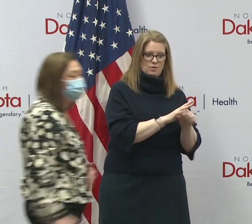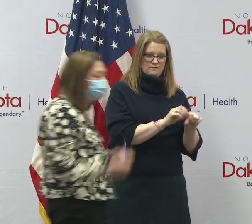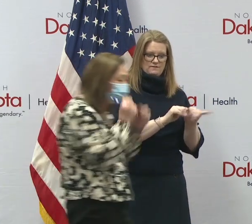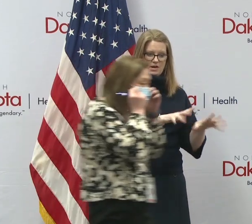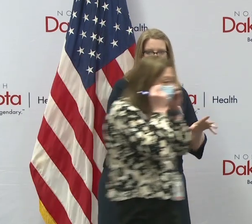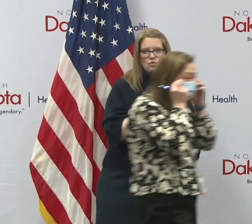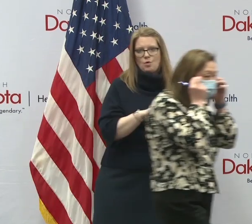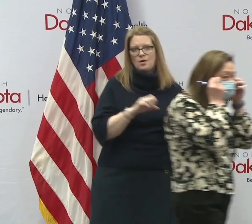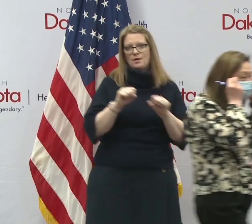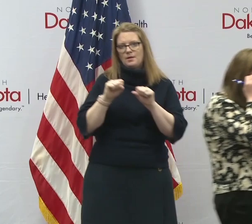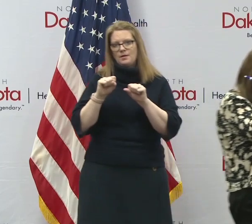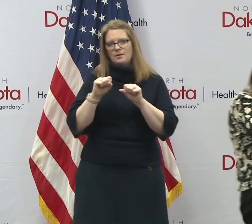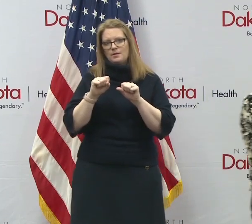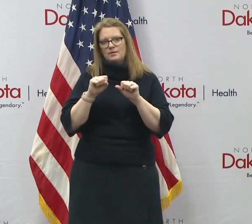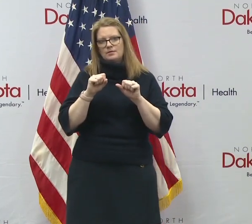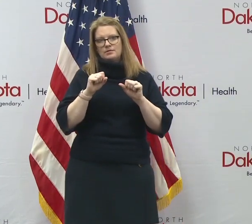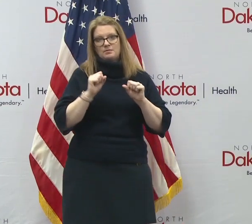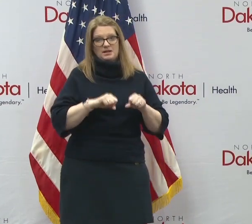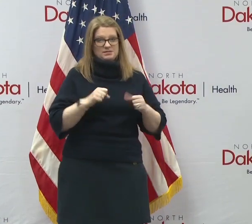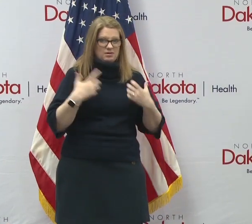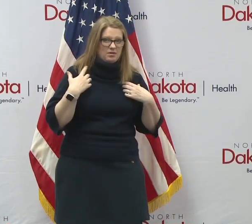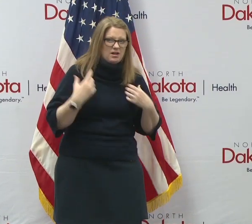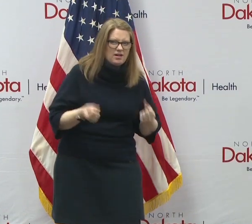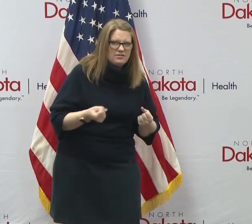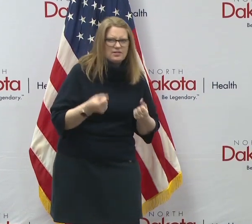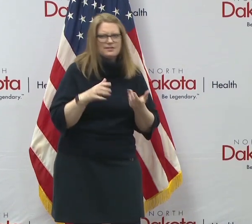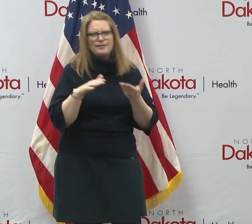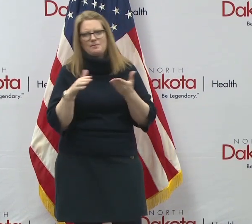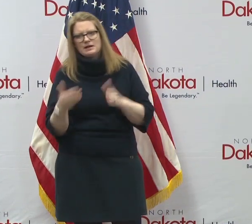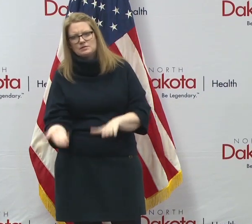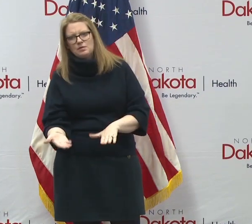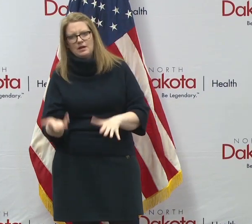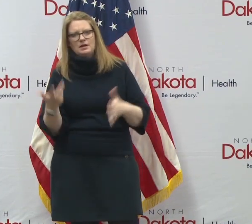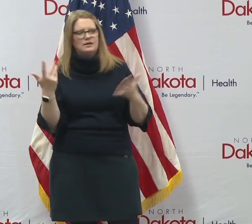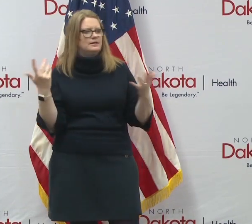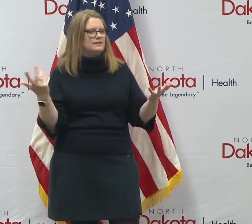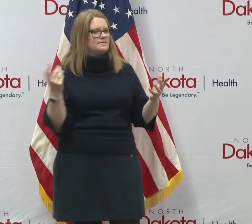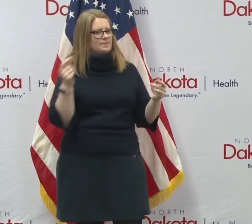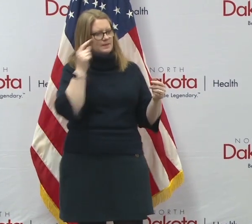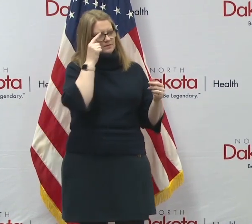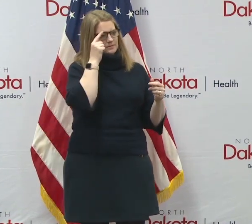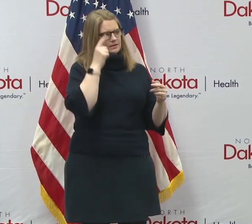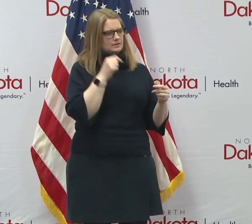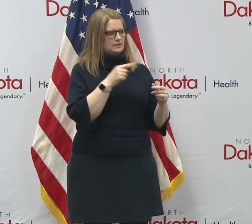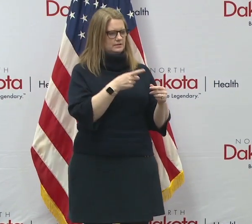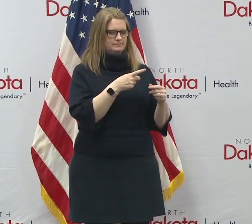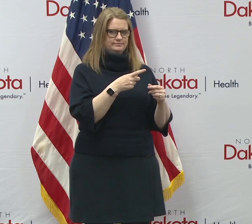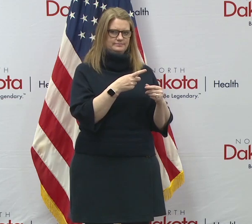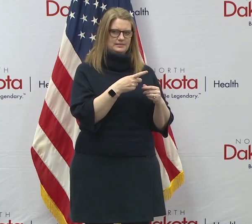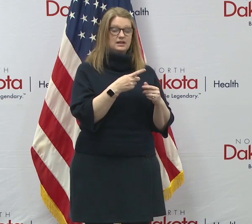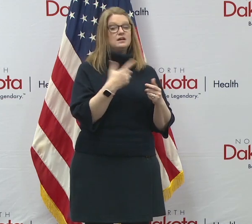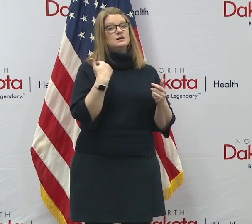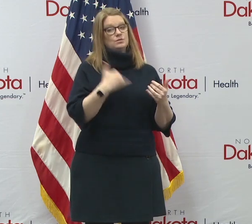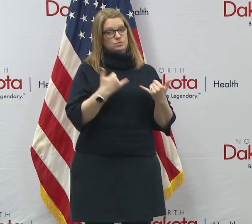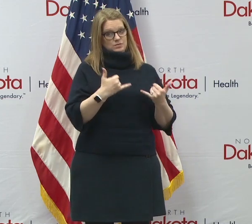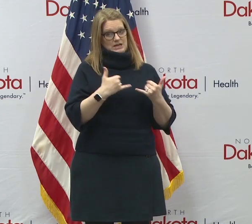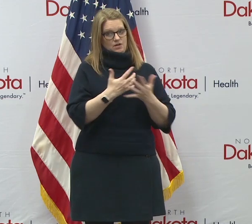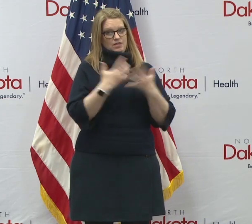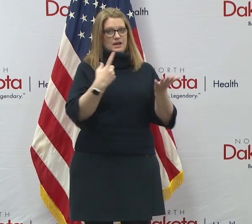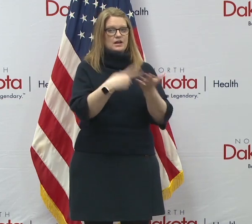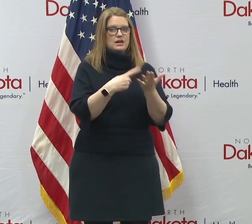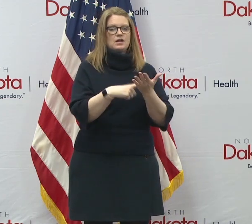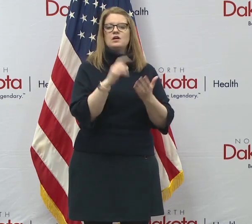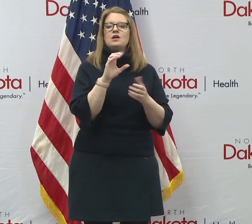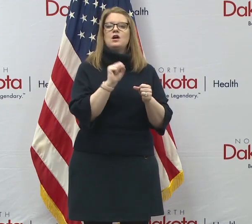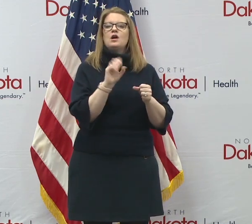recovered afterwards and then passed away? Yeah. So there's a lot of discussion about COVID-related